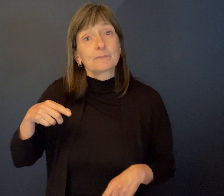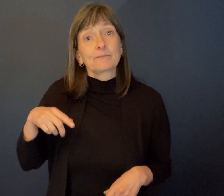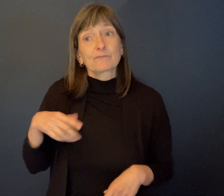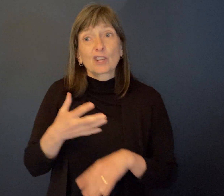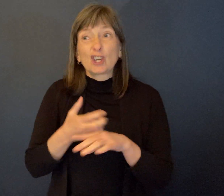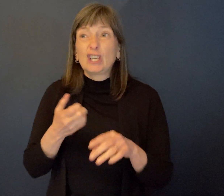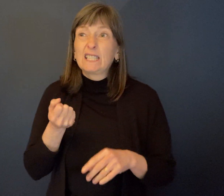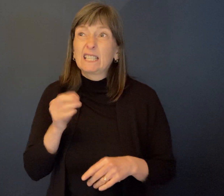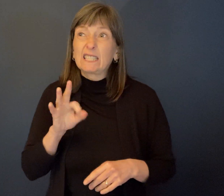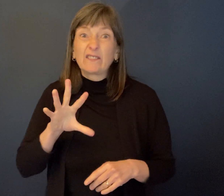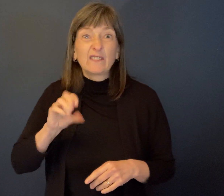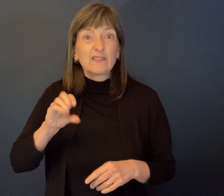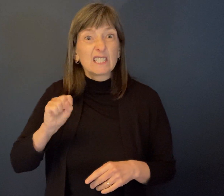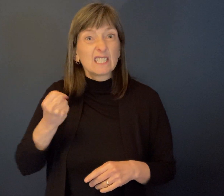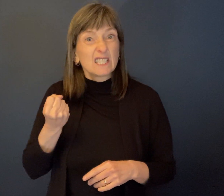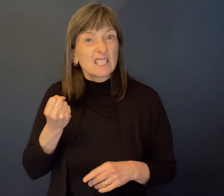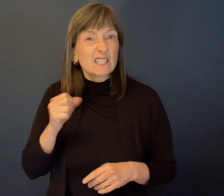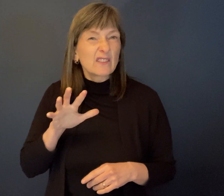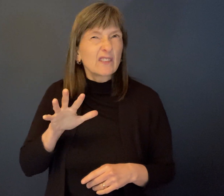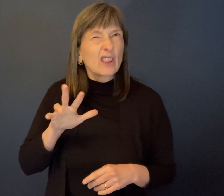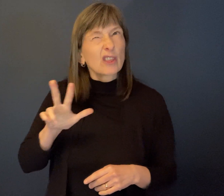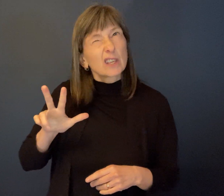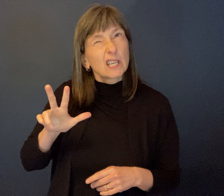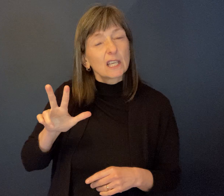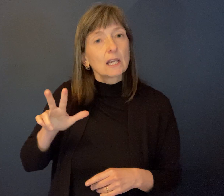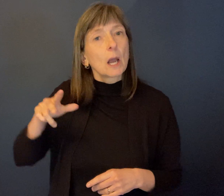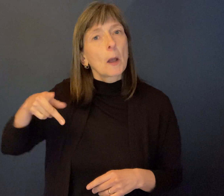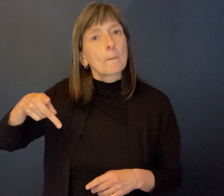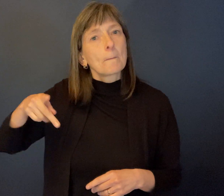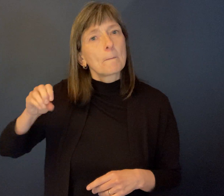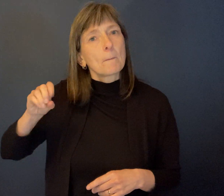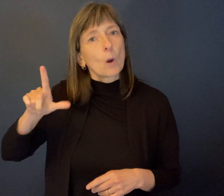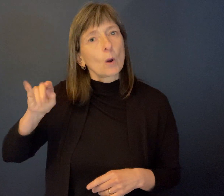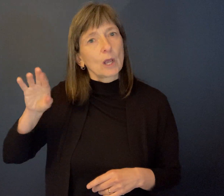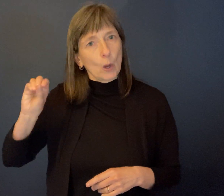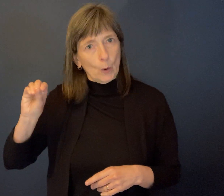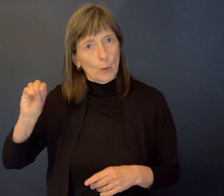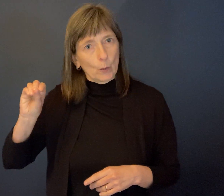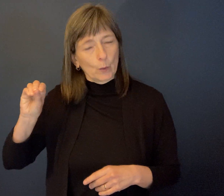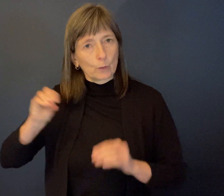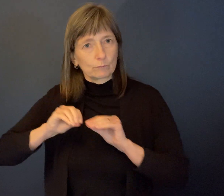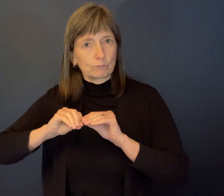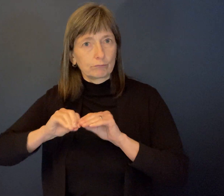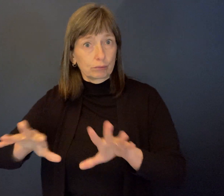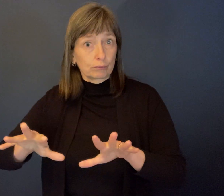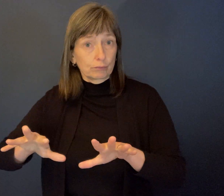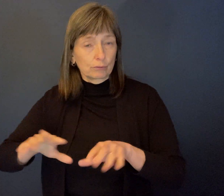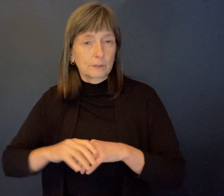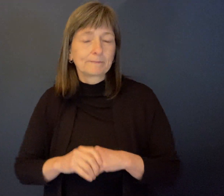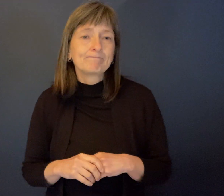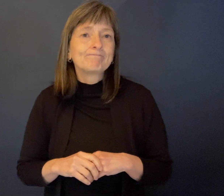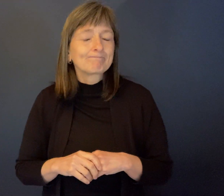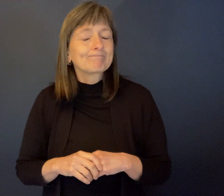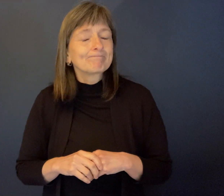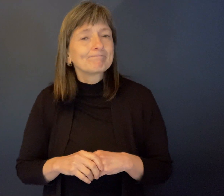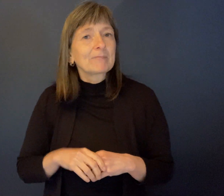1950s, 1953, I believe it was the very first time of the polio epidemic. And that's when the Sunshine Camp reverted from